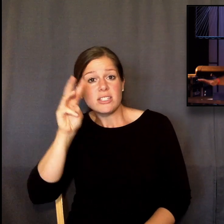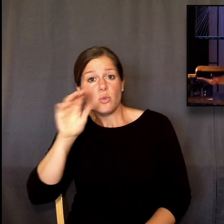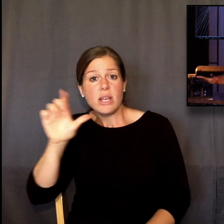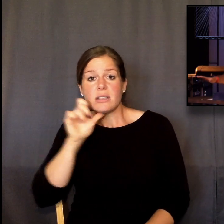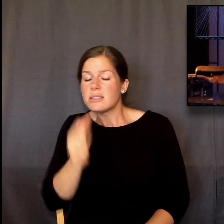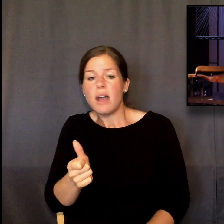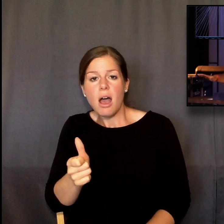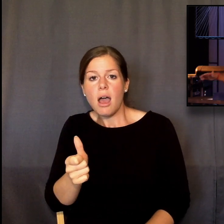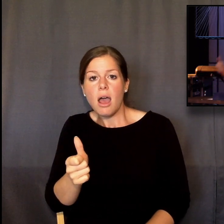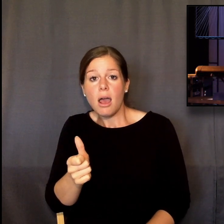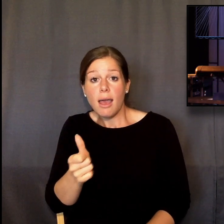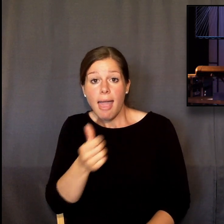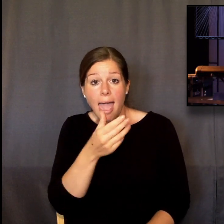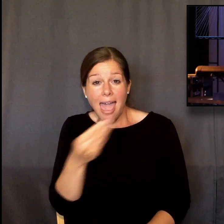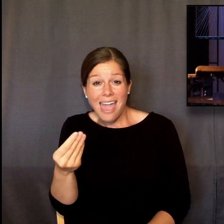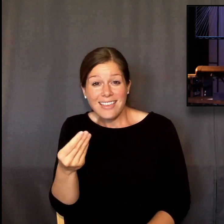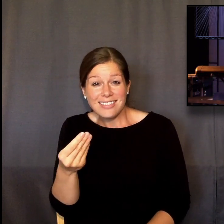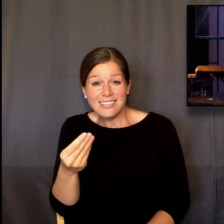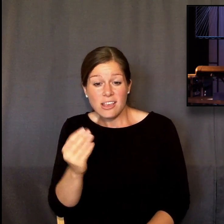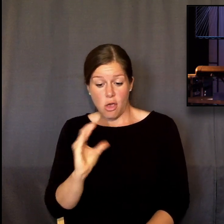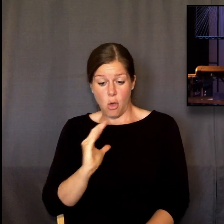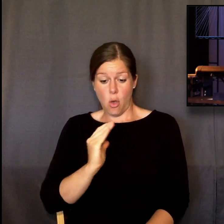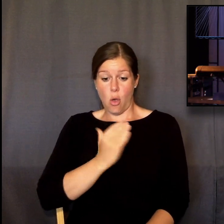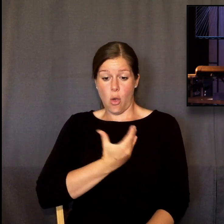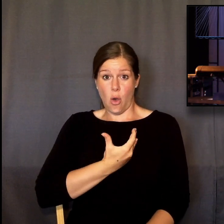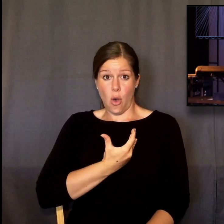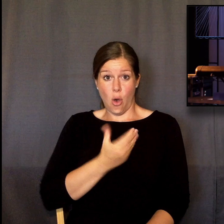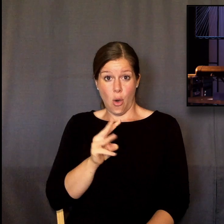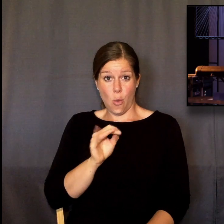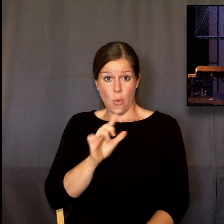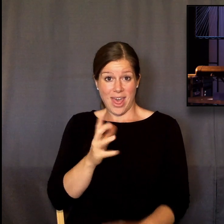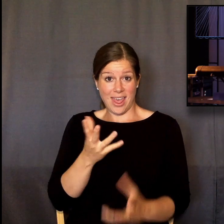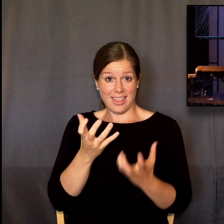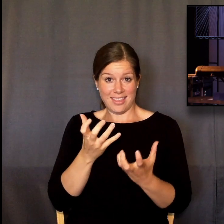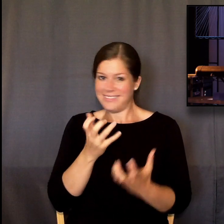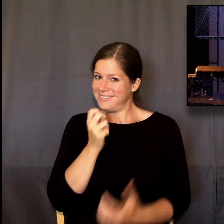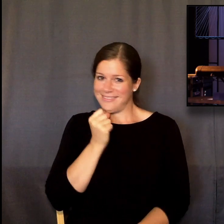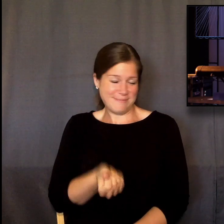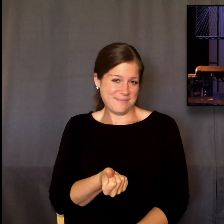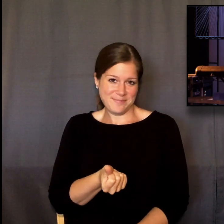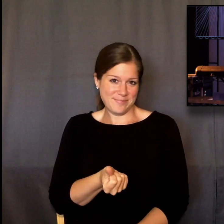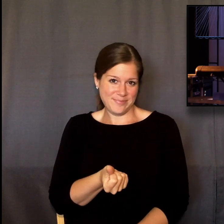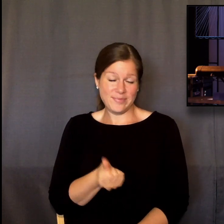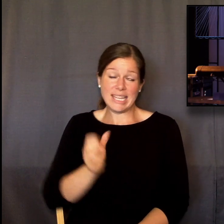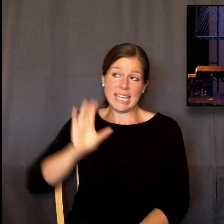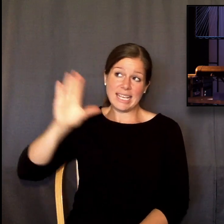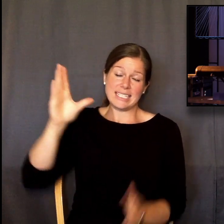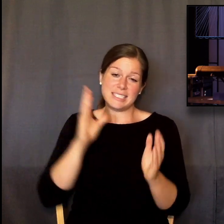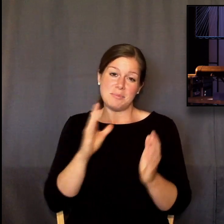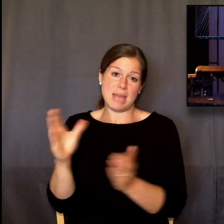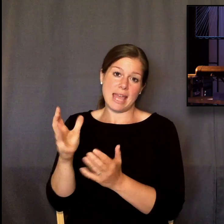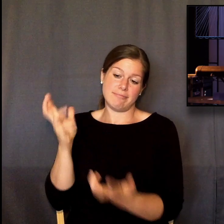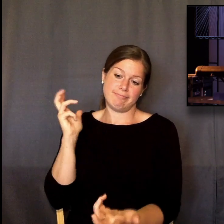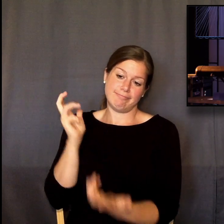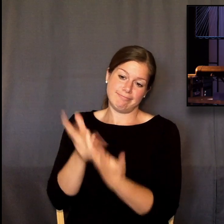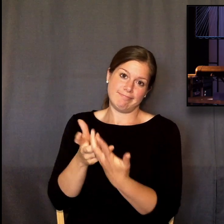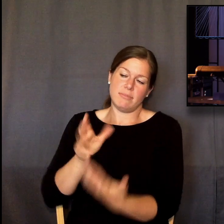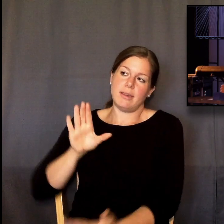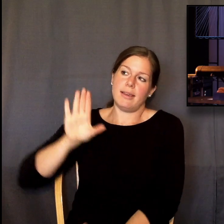wills. And listen, not even our wills. His plans are according to his